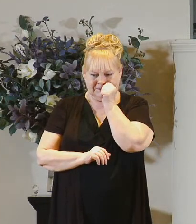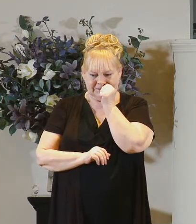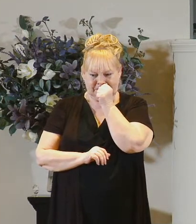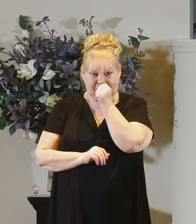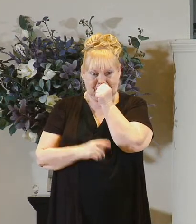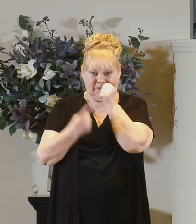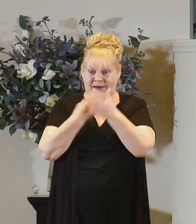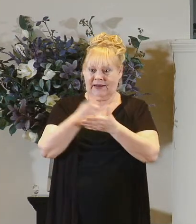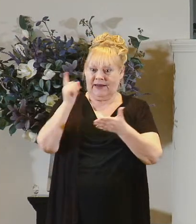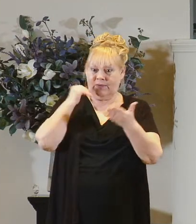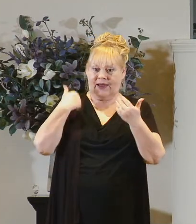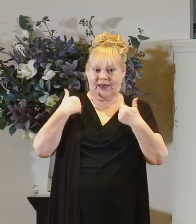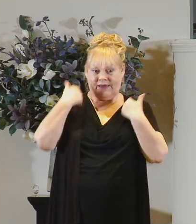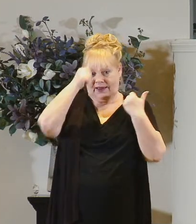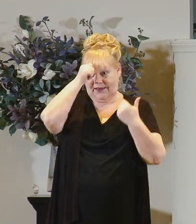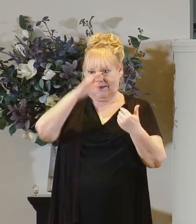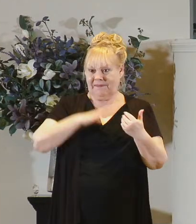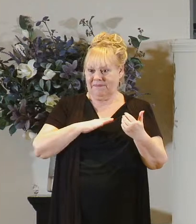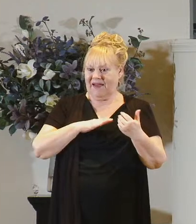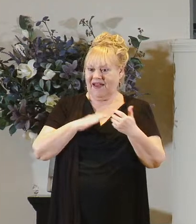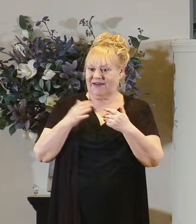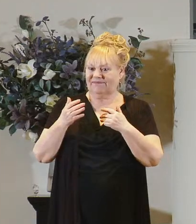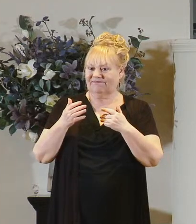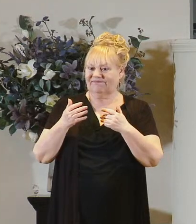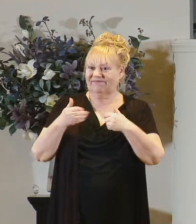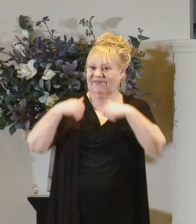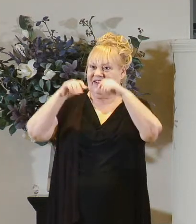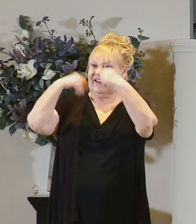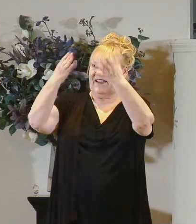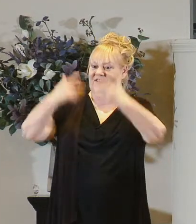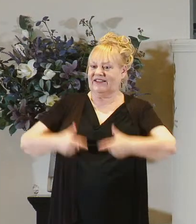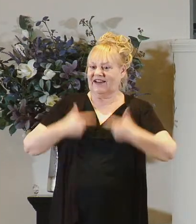last week we had a young man give his life to jesus